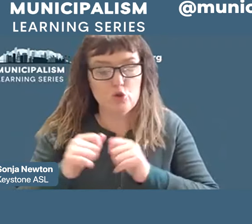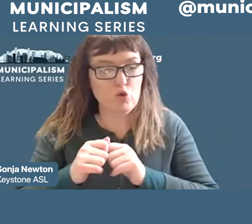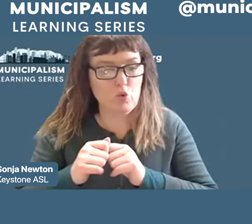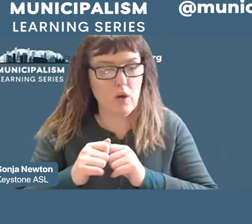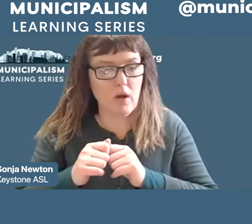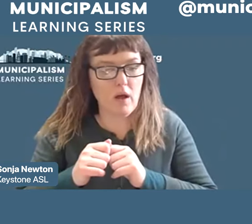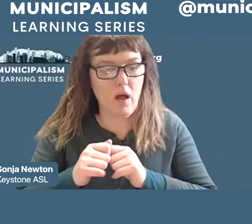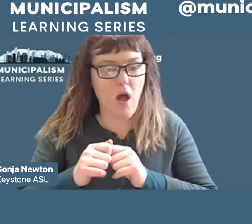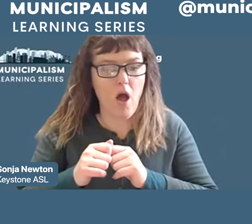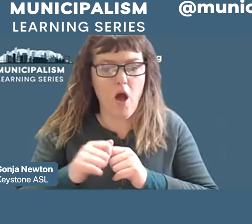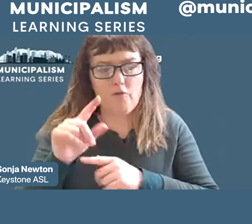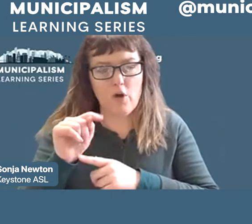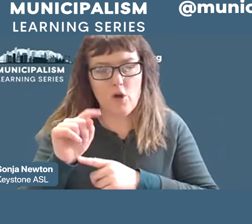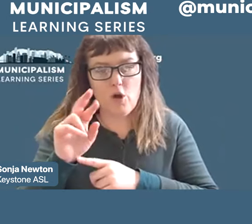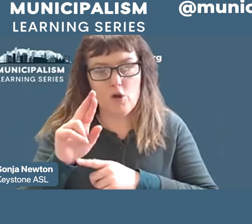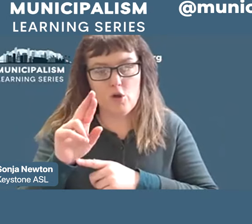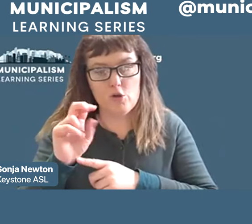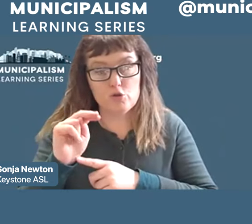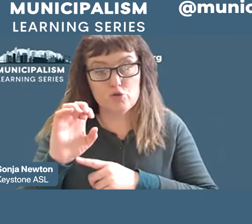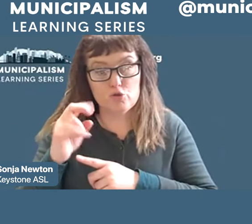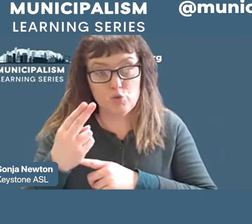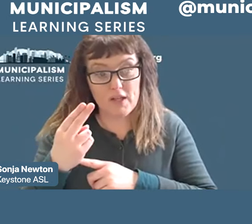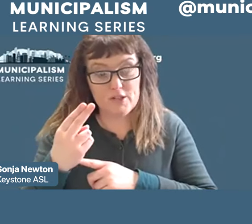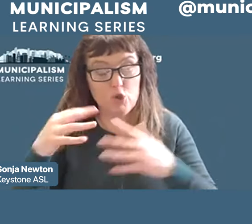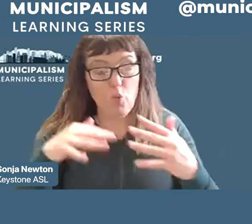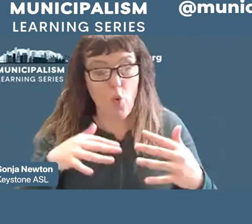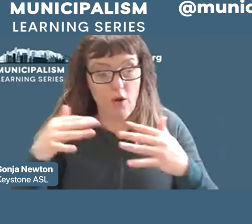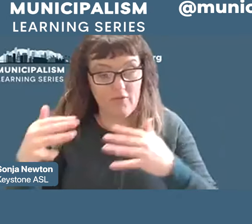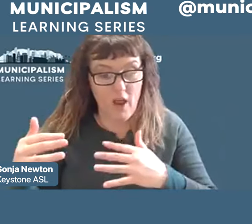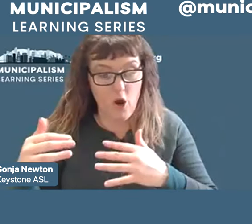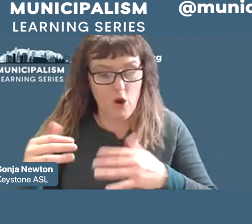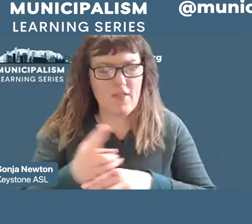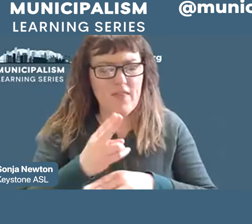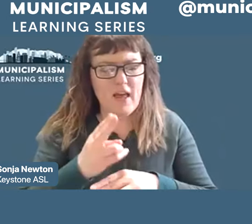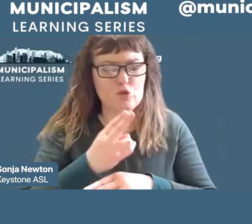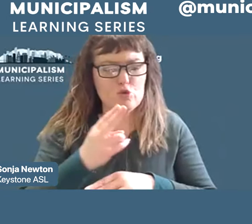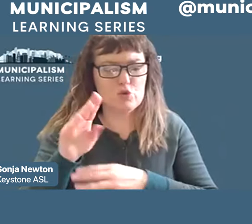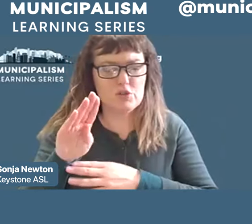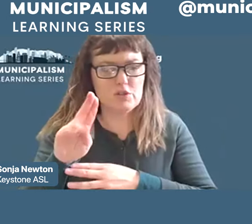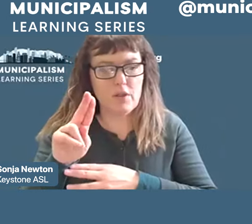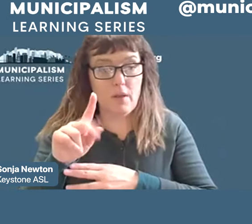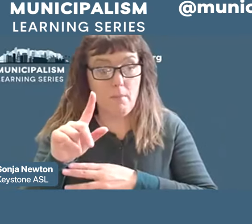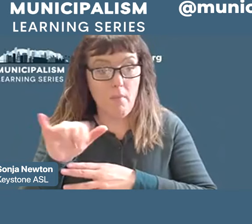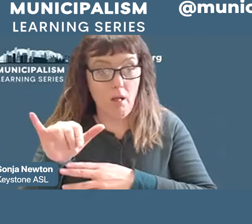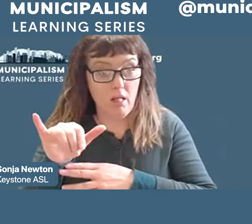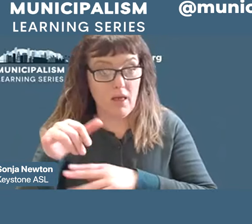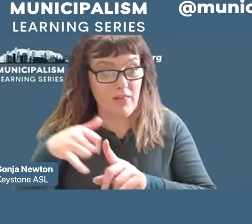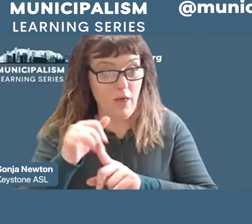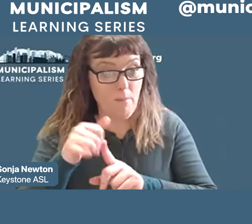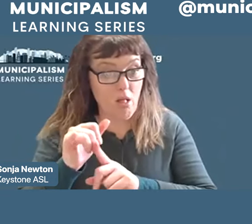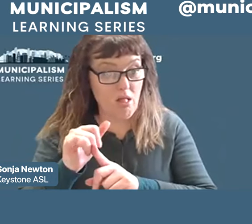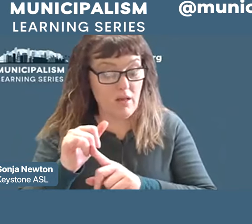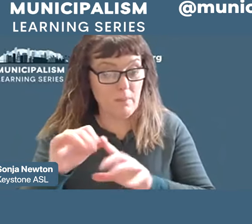local government bodies. They astutely used the bully pulpit and procedural challenges. They cobbled